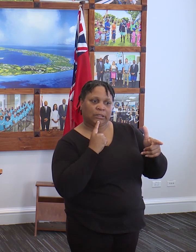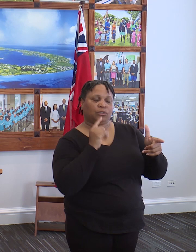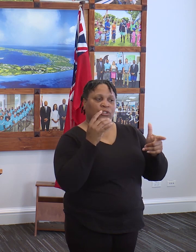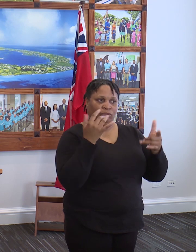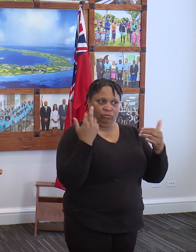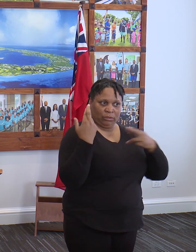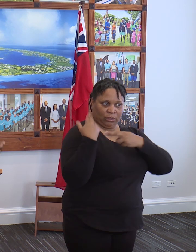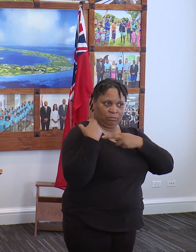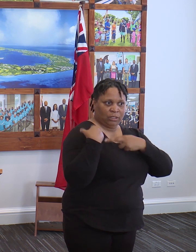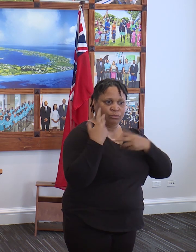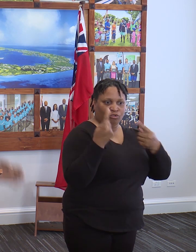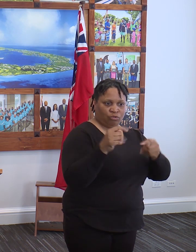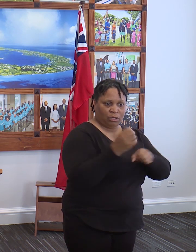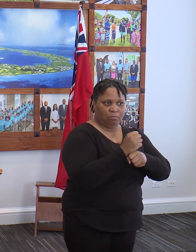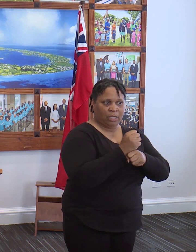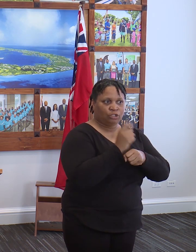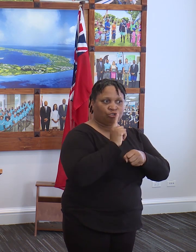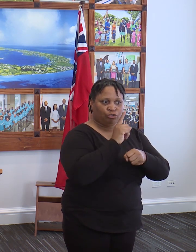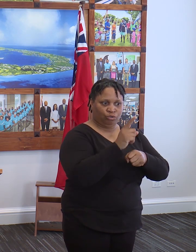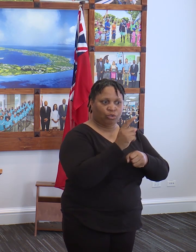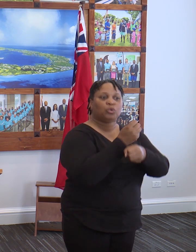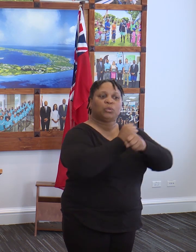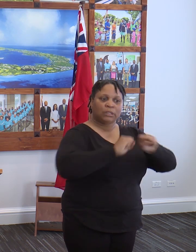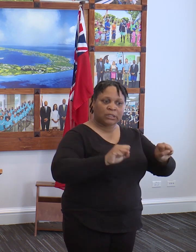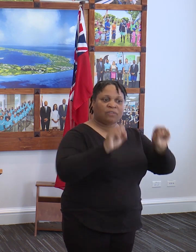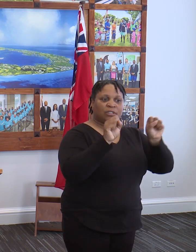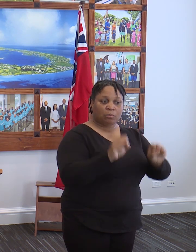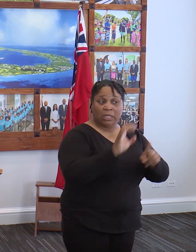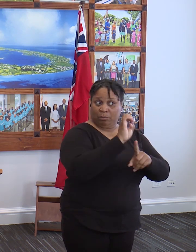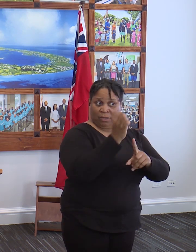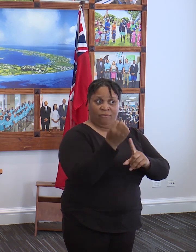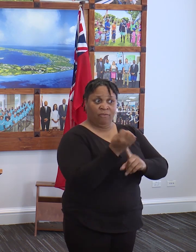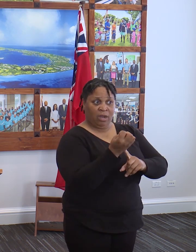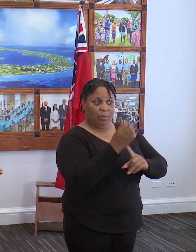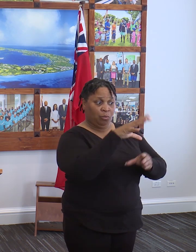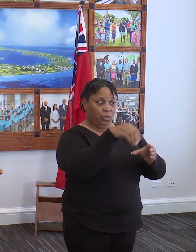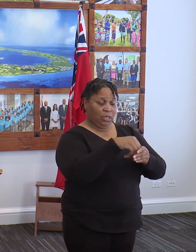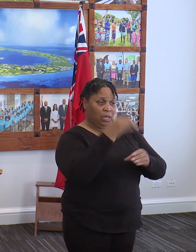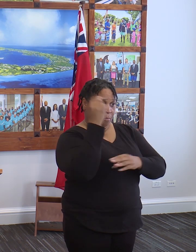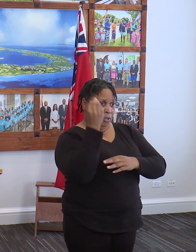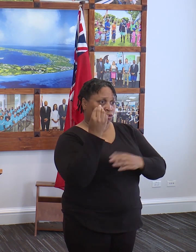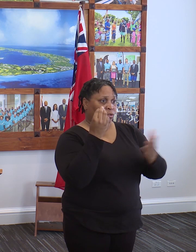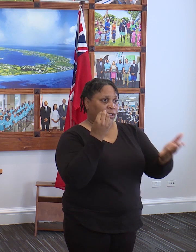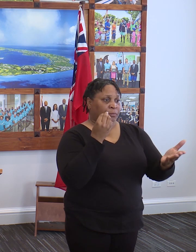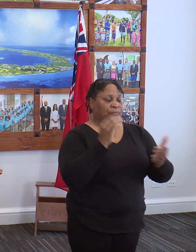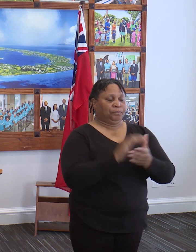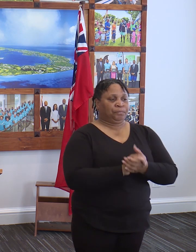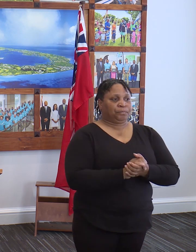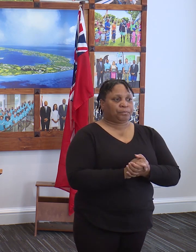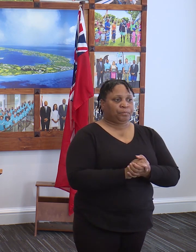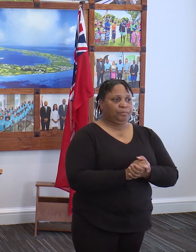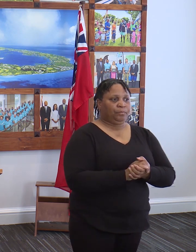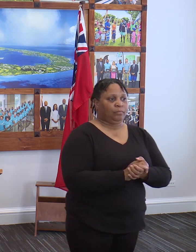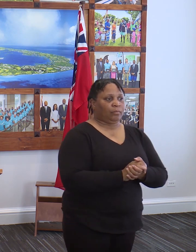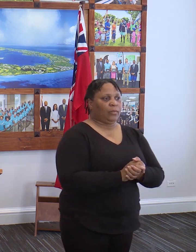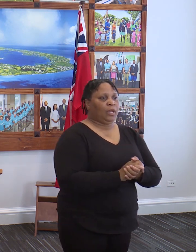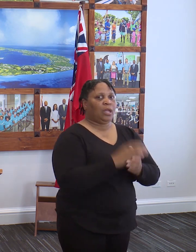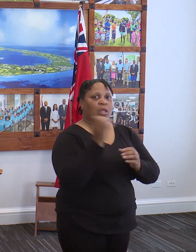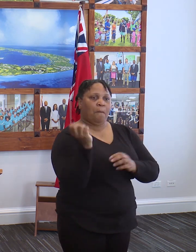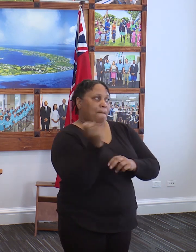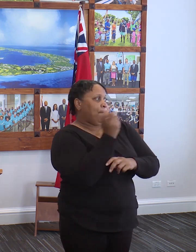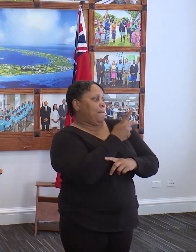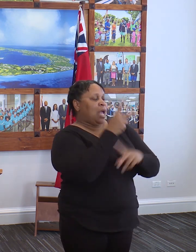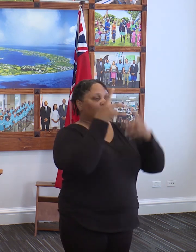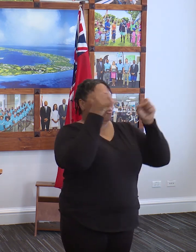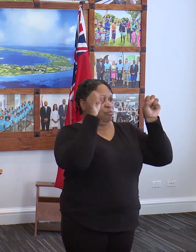make these environments as safe as possible for all of the people within our ministry. I think this will go back to the Premier.